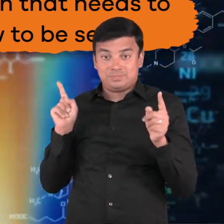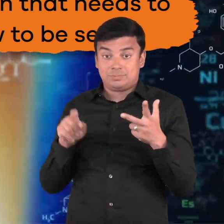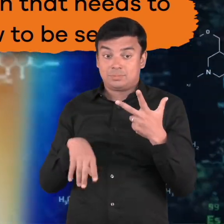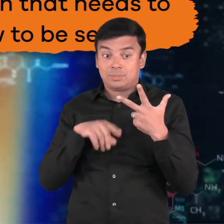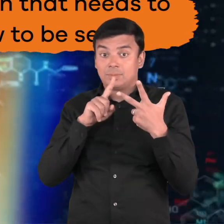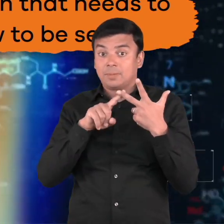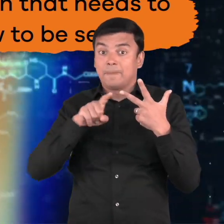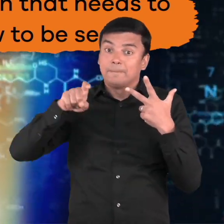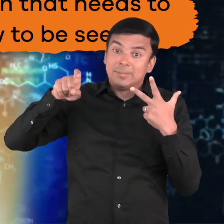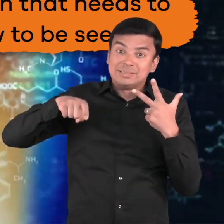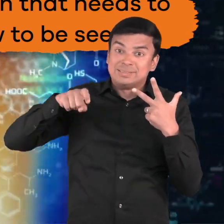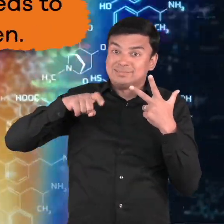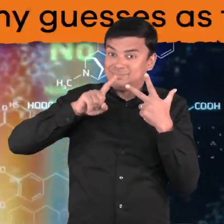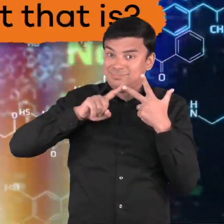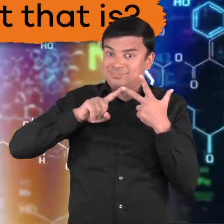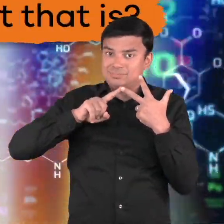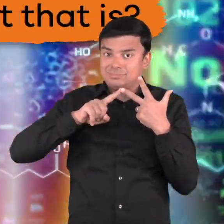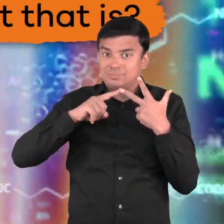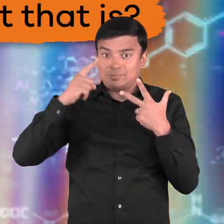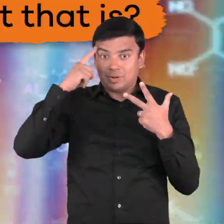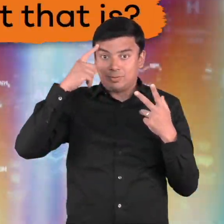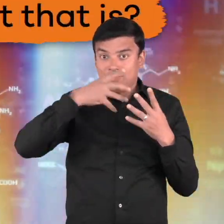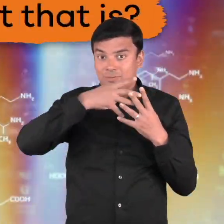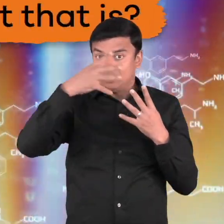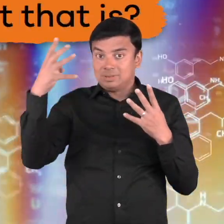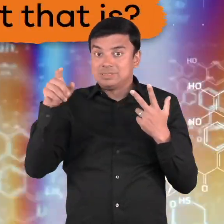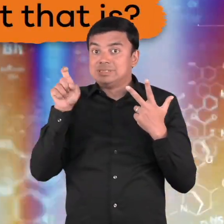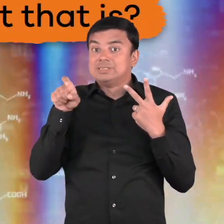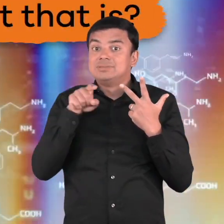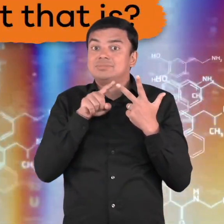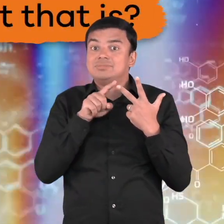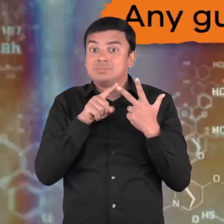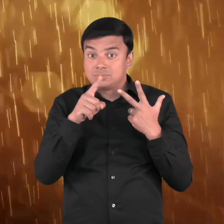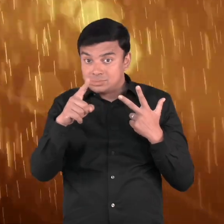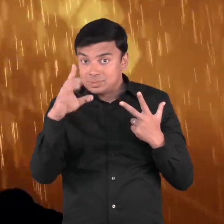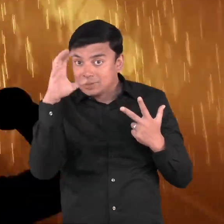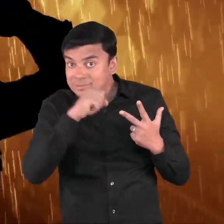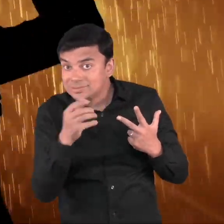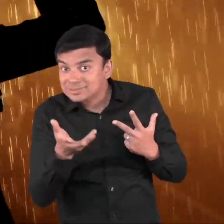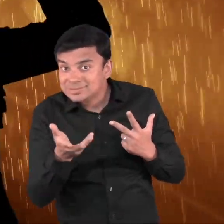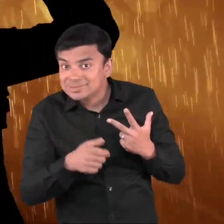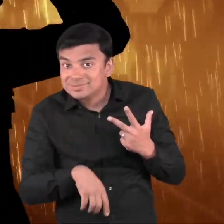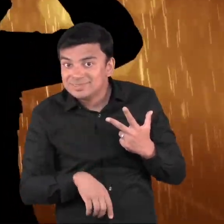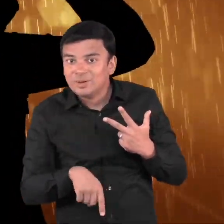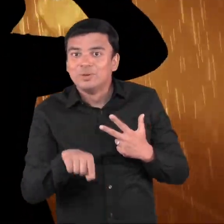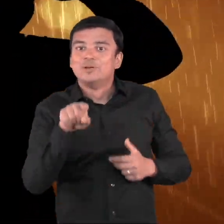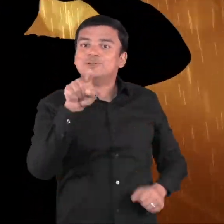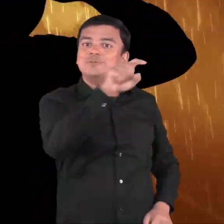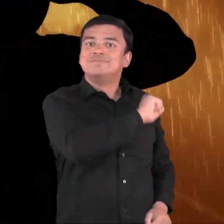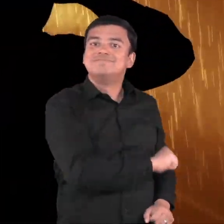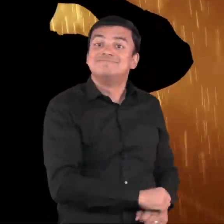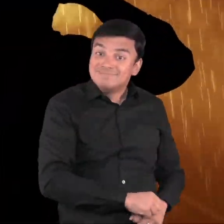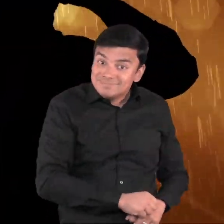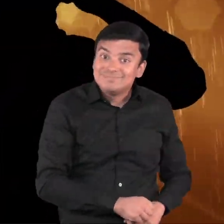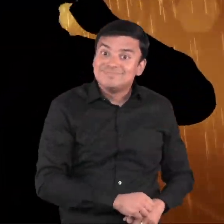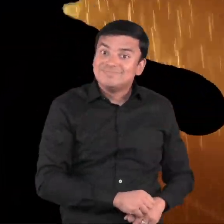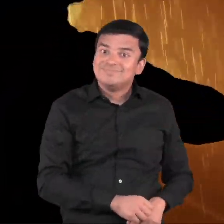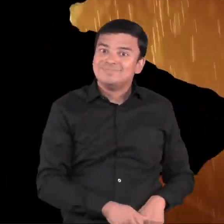rainbow to be seen. Any guesses as to what that is? It is you. You have to stand